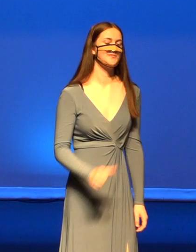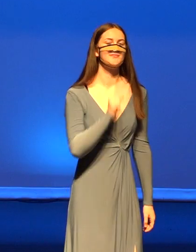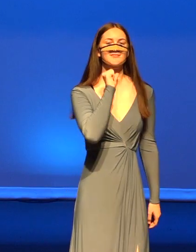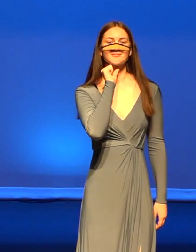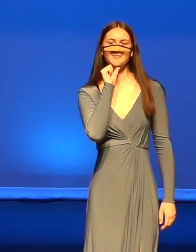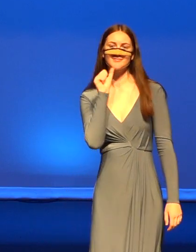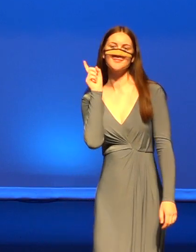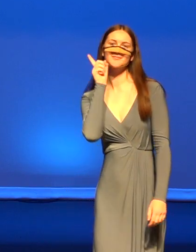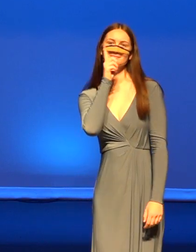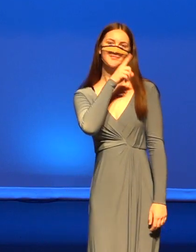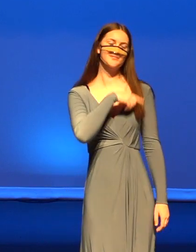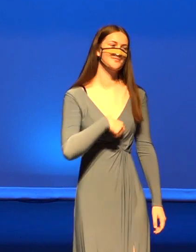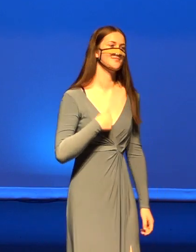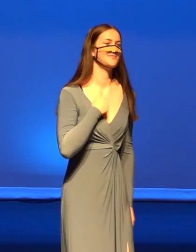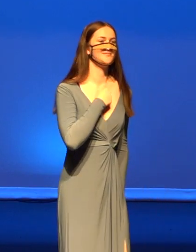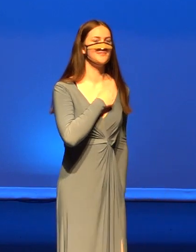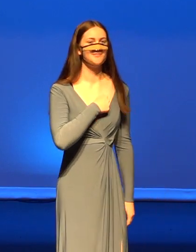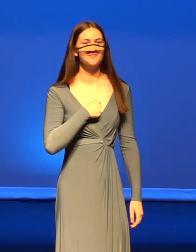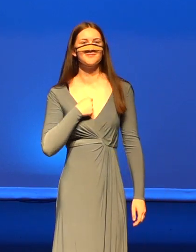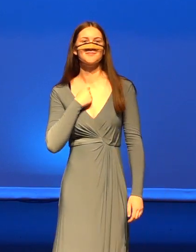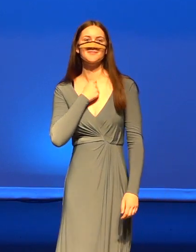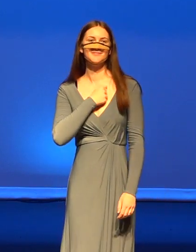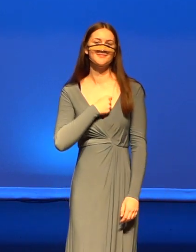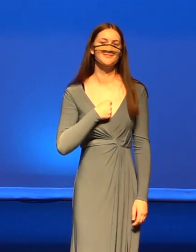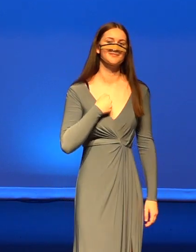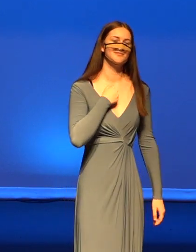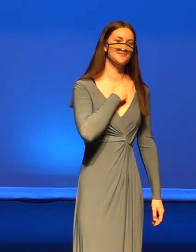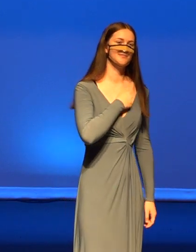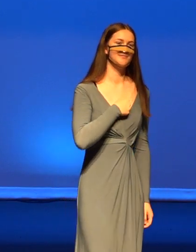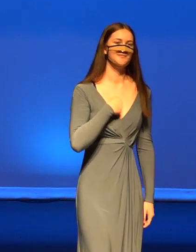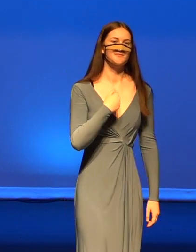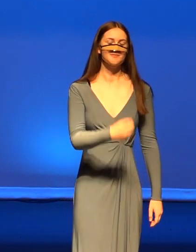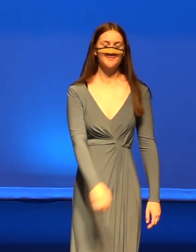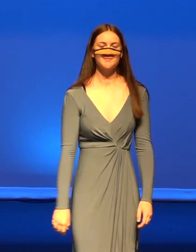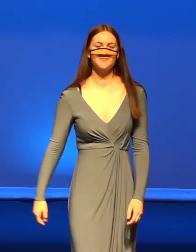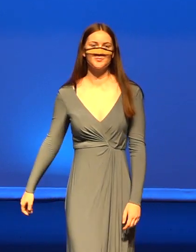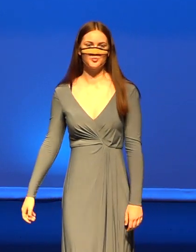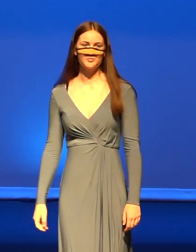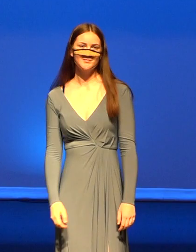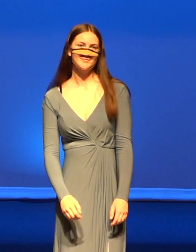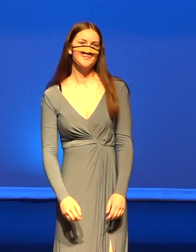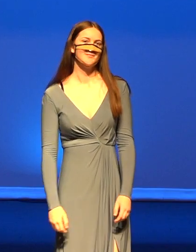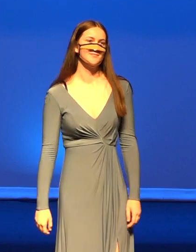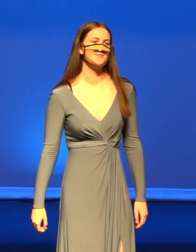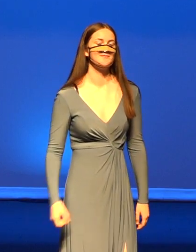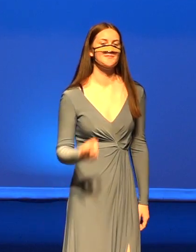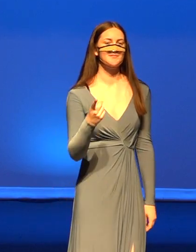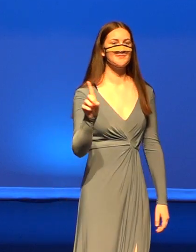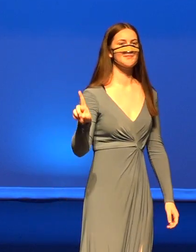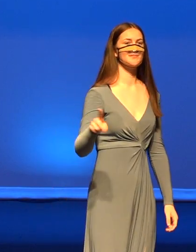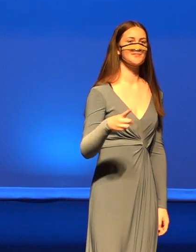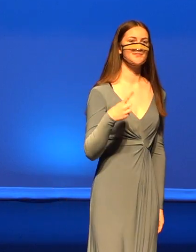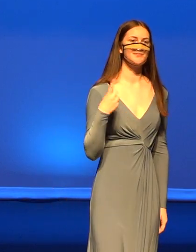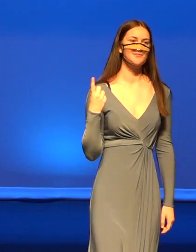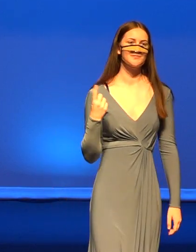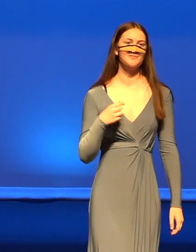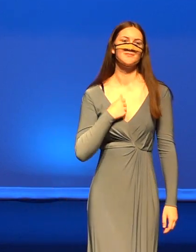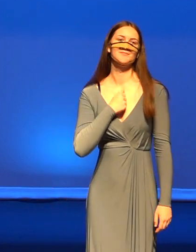Don't tell me you're sorry cause you're not. Baby, when I know you're only